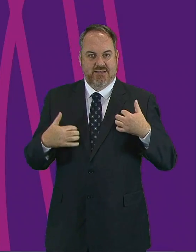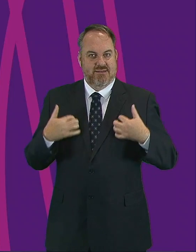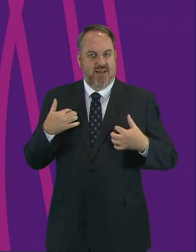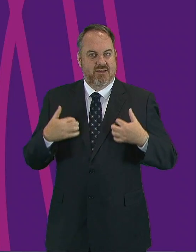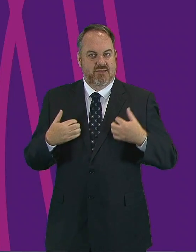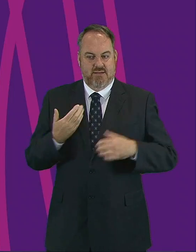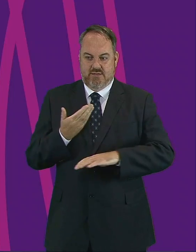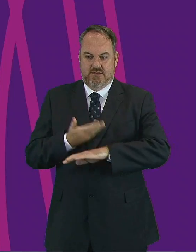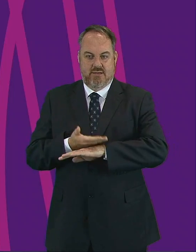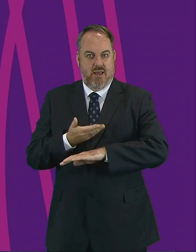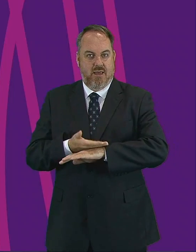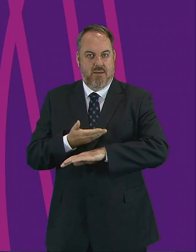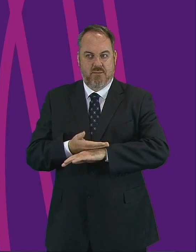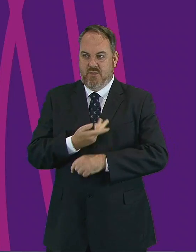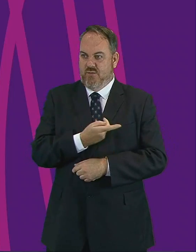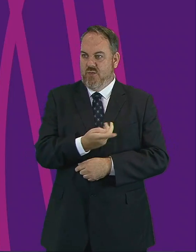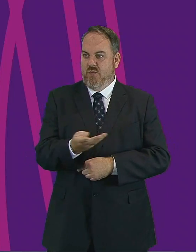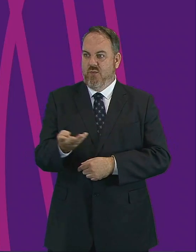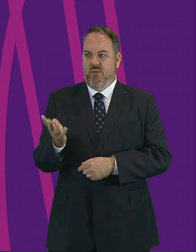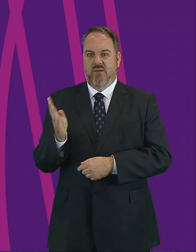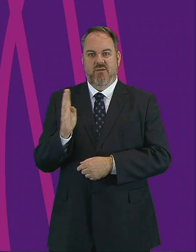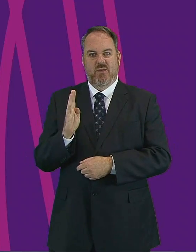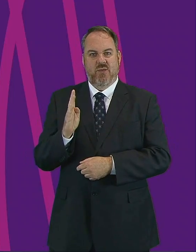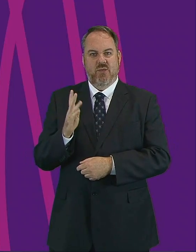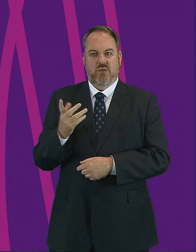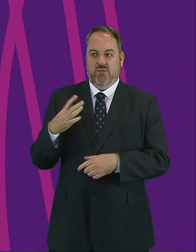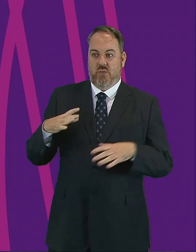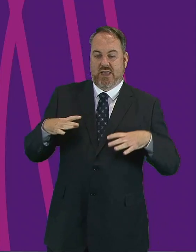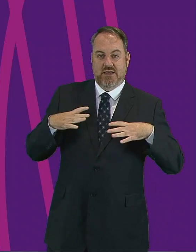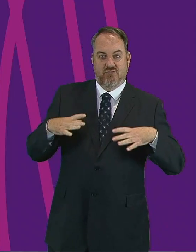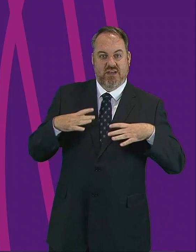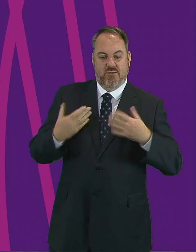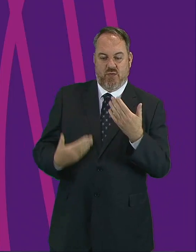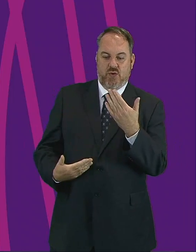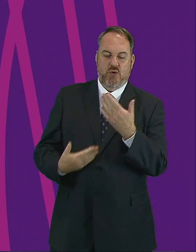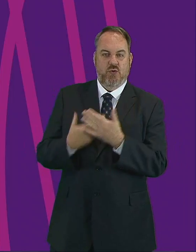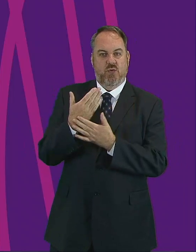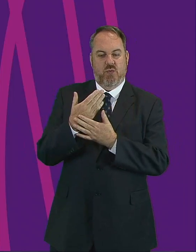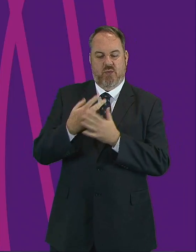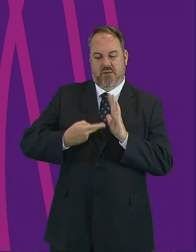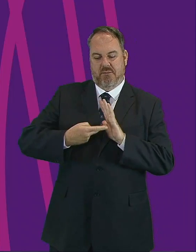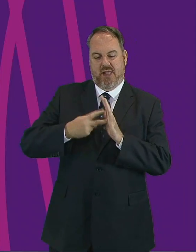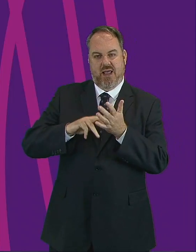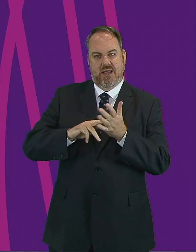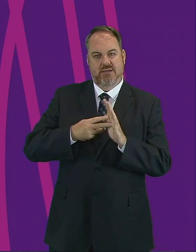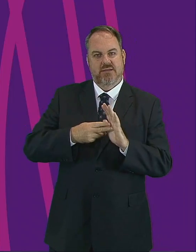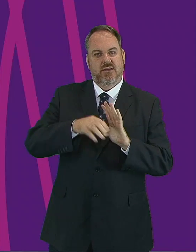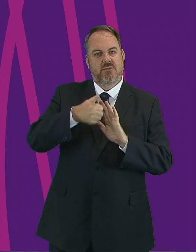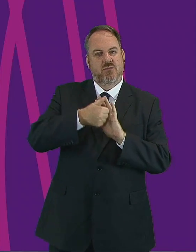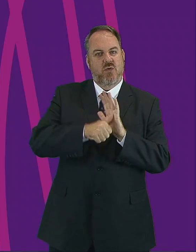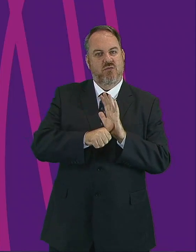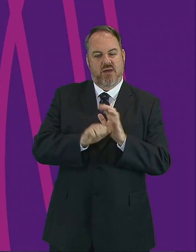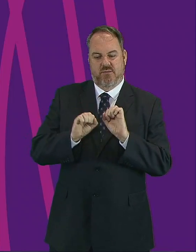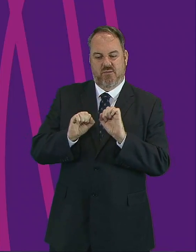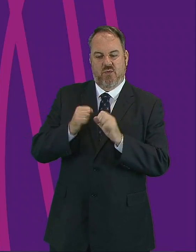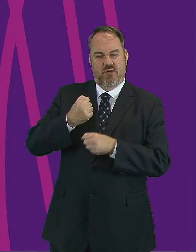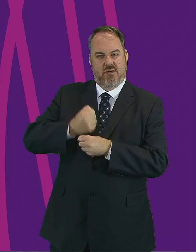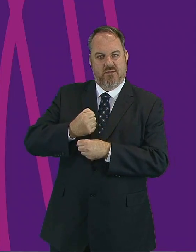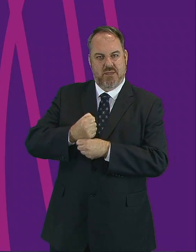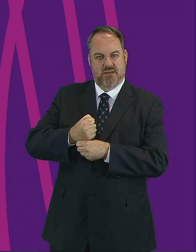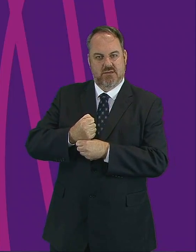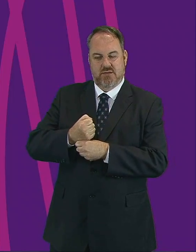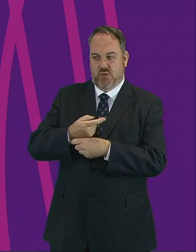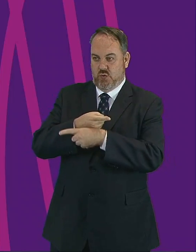as the new programme for government is laid out. As parliamentarians,